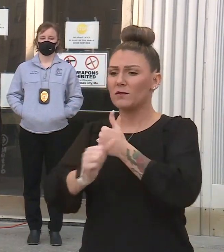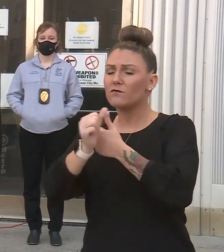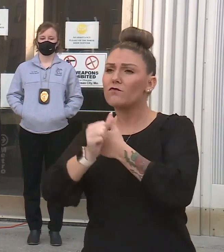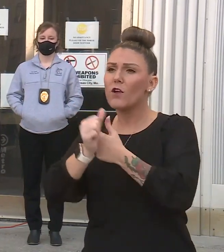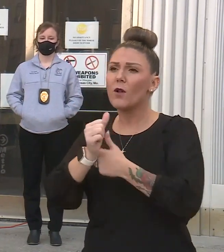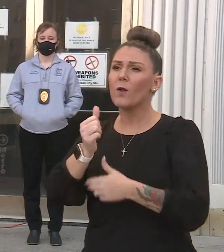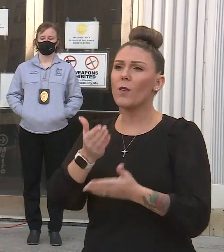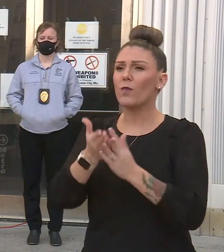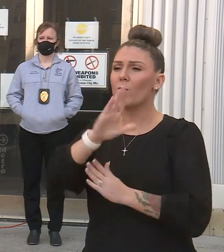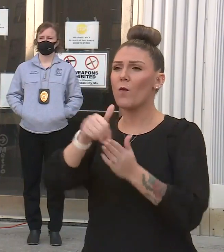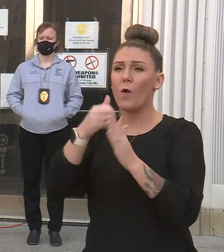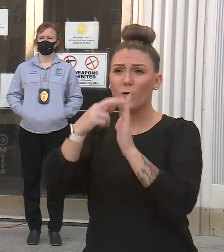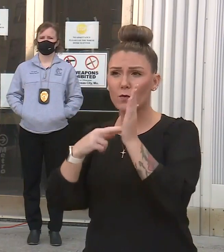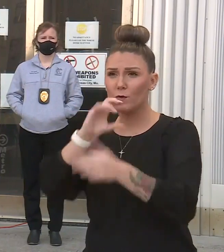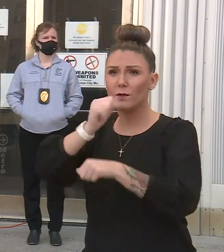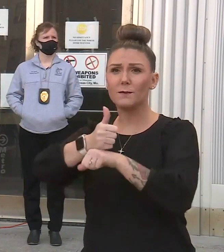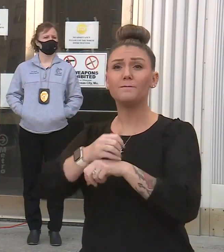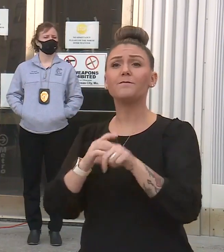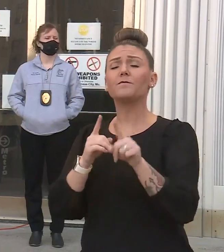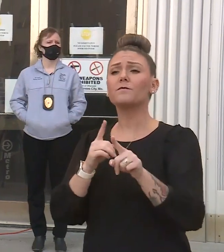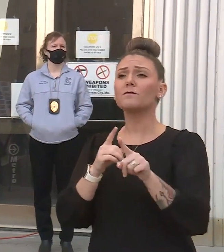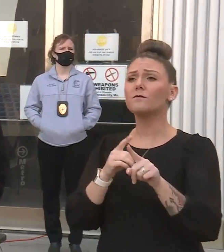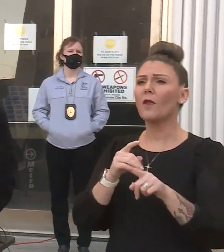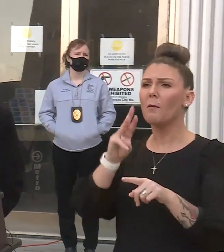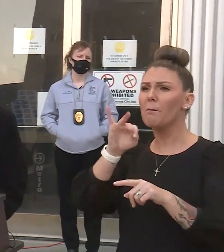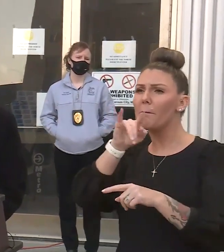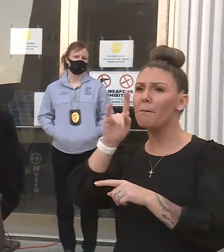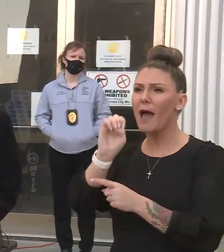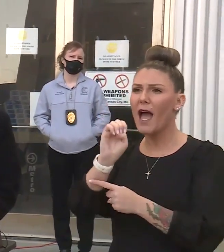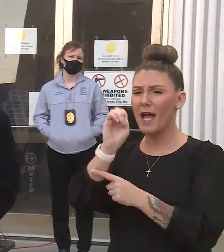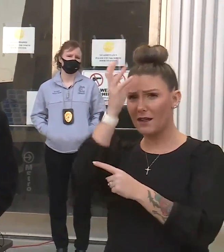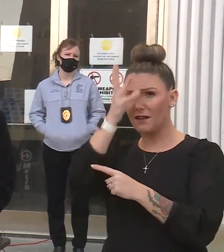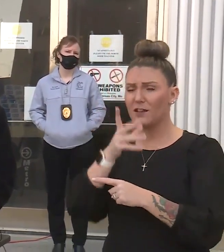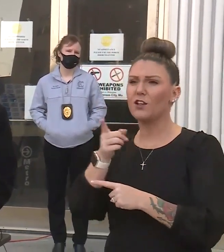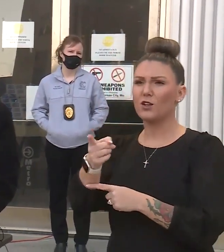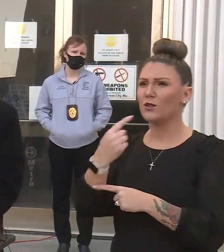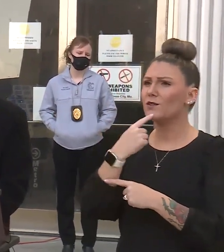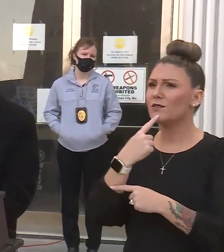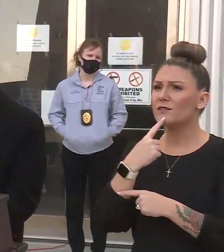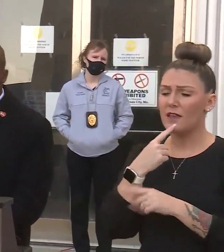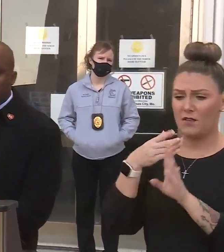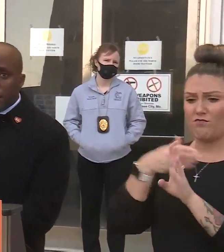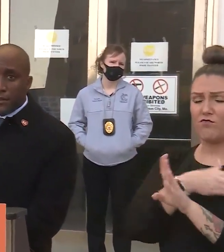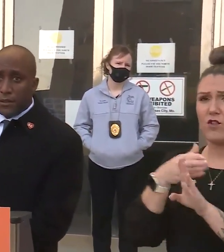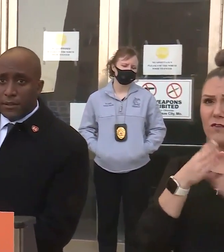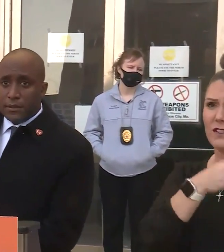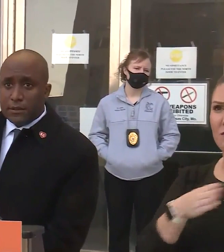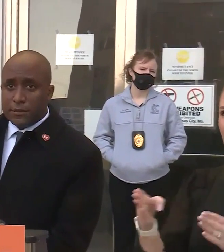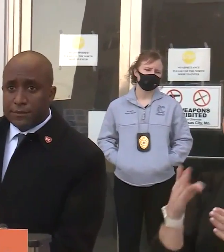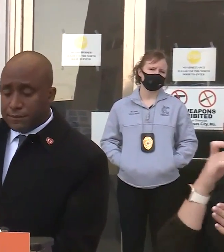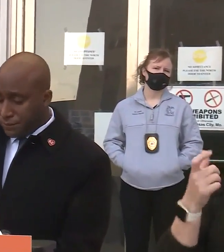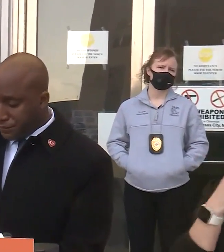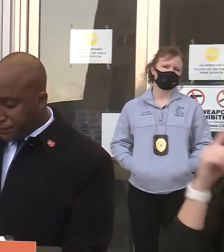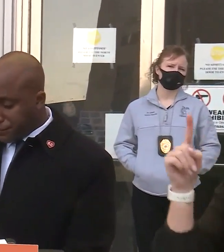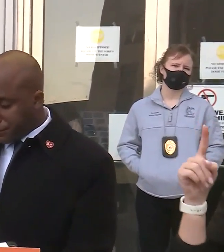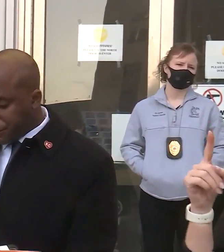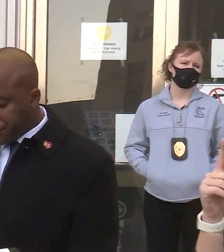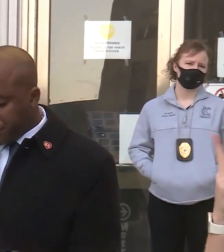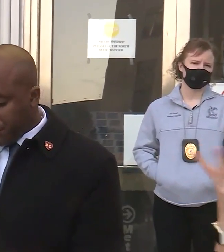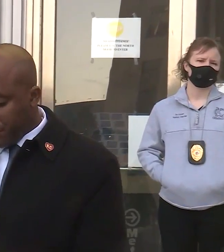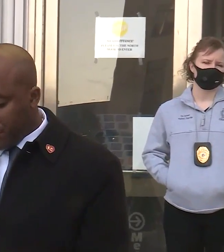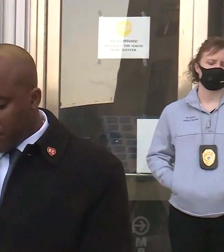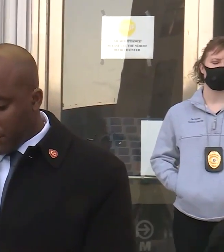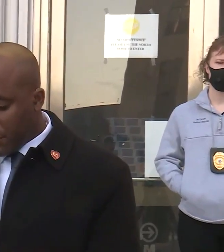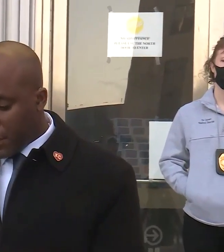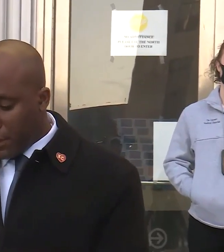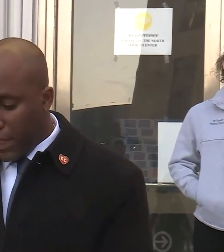rules as laid out. Yes, you just completed that previous plan. What if this doesn't work?